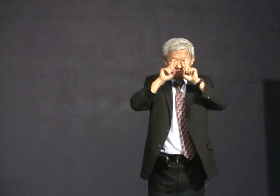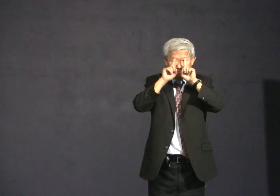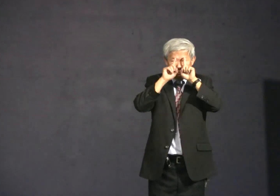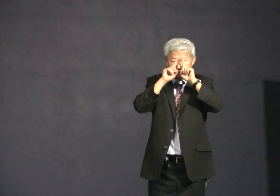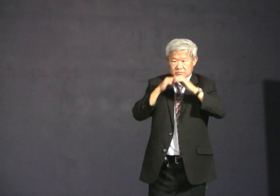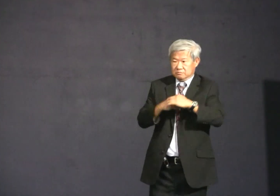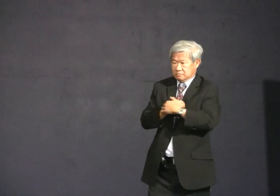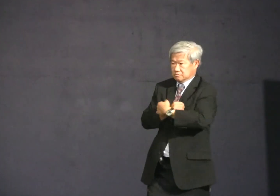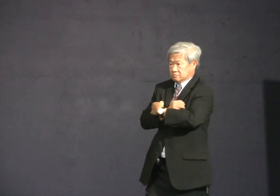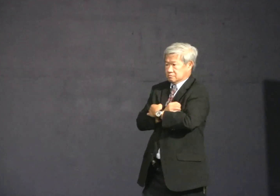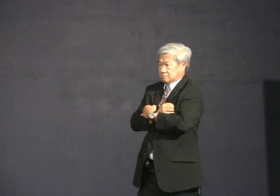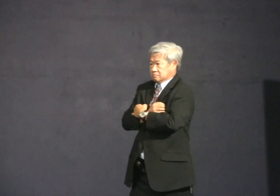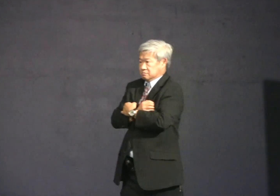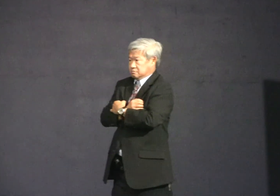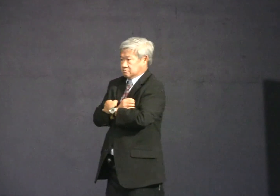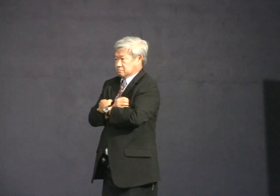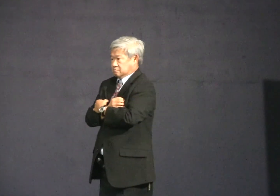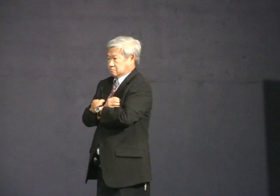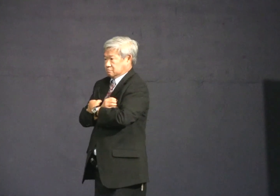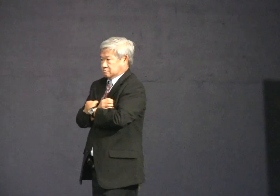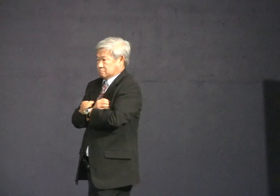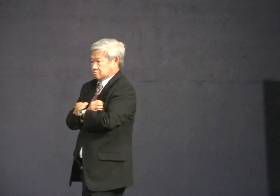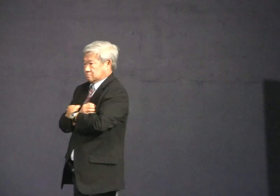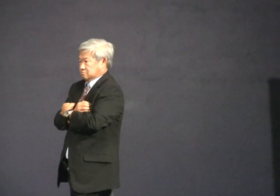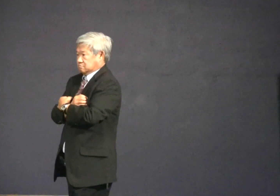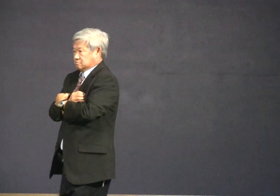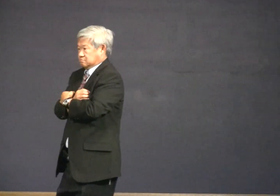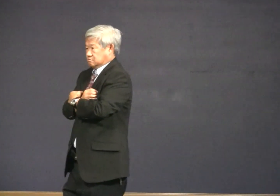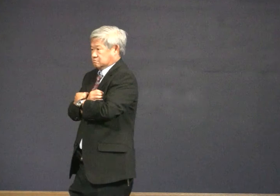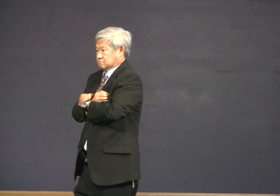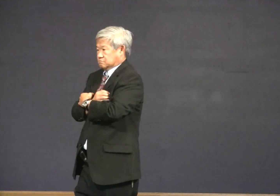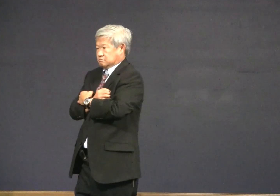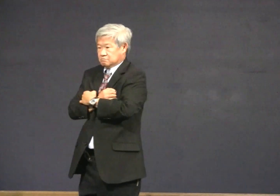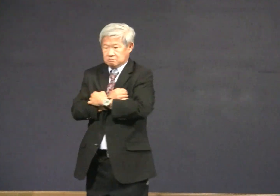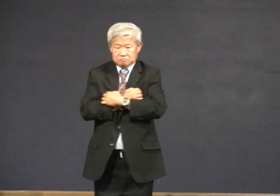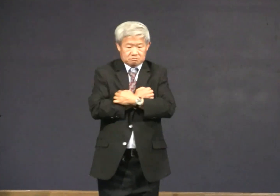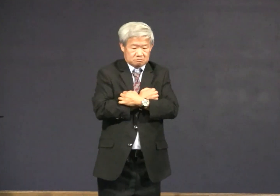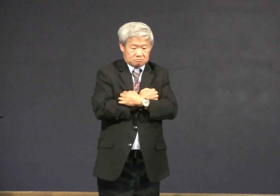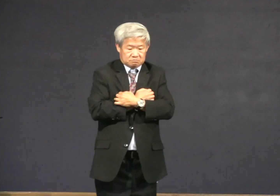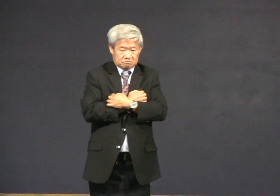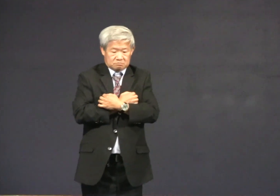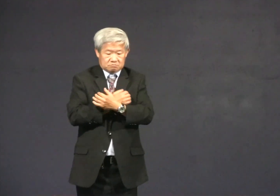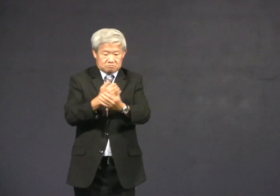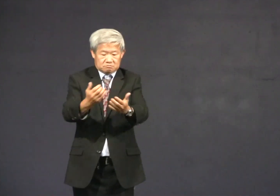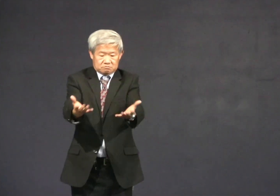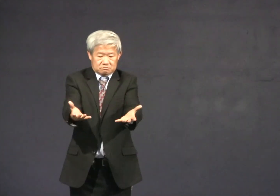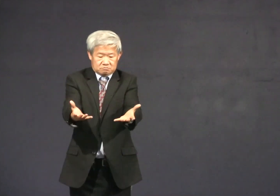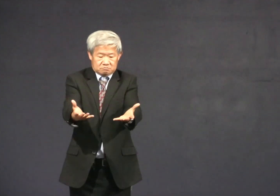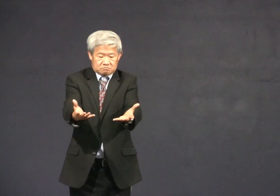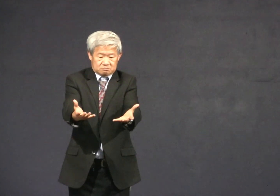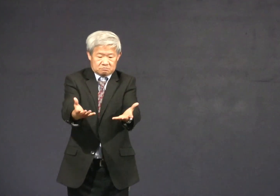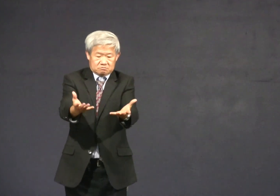So they made masks to resemble the animals.